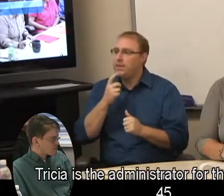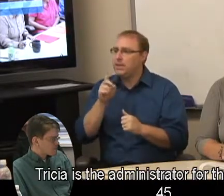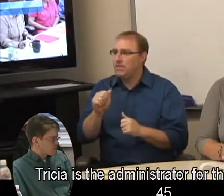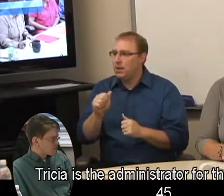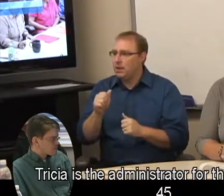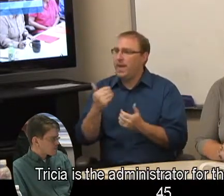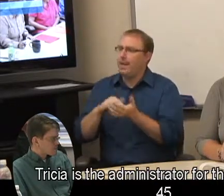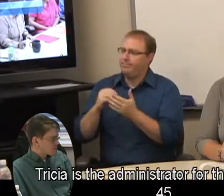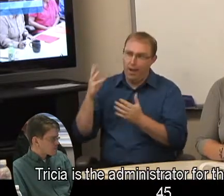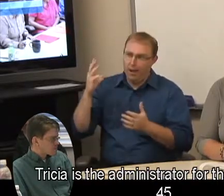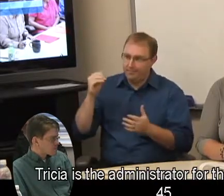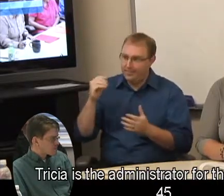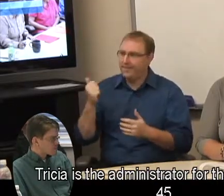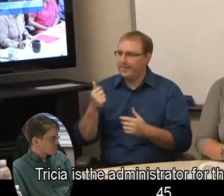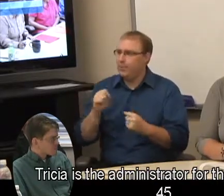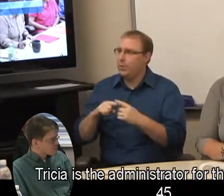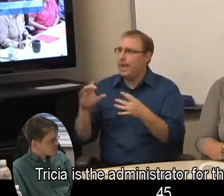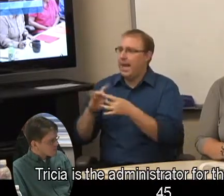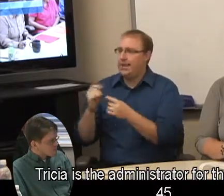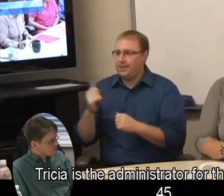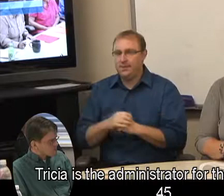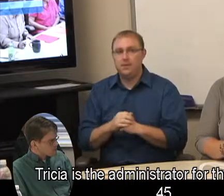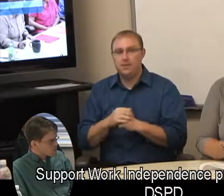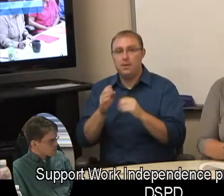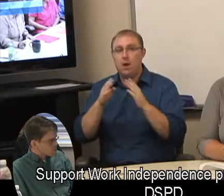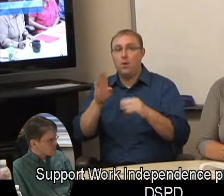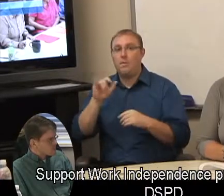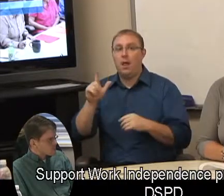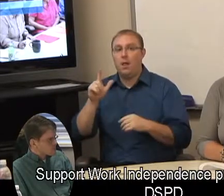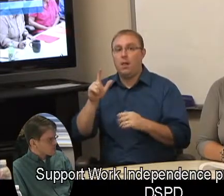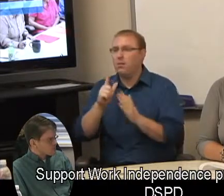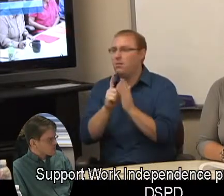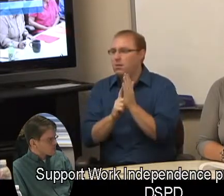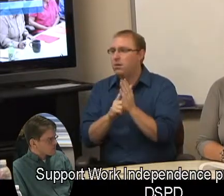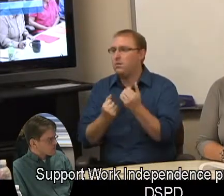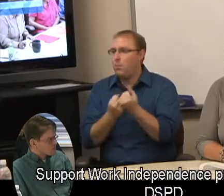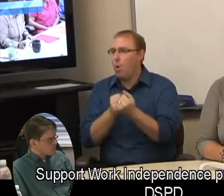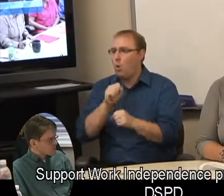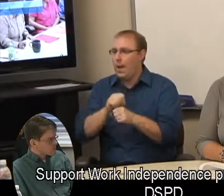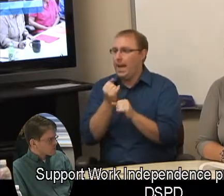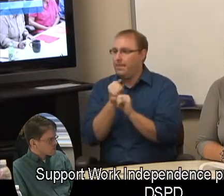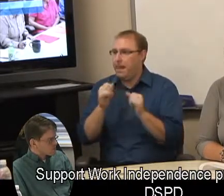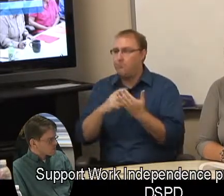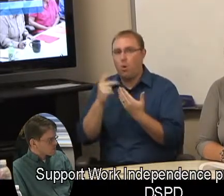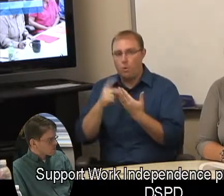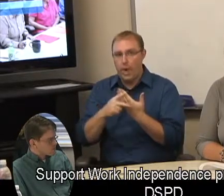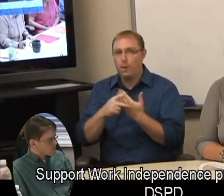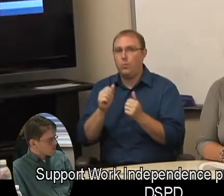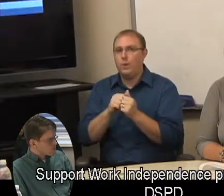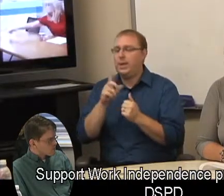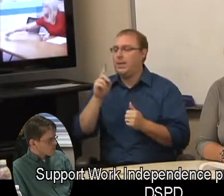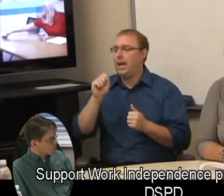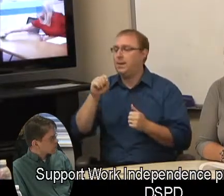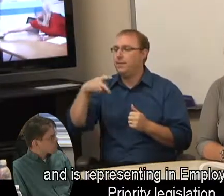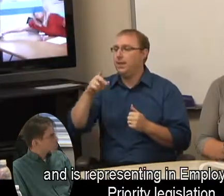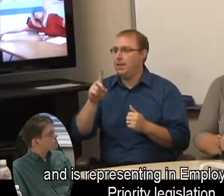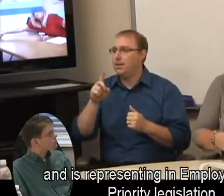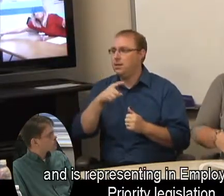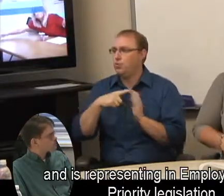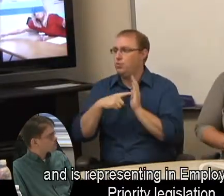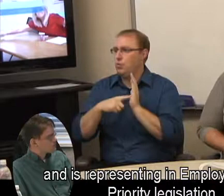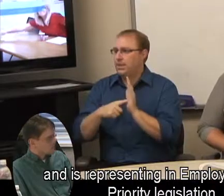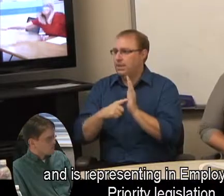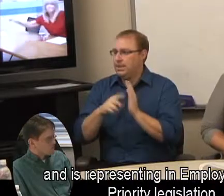is the program administrator for the House Bill 45 Support Work Independence Program with DSPD, and is